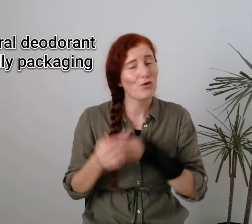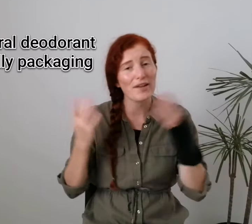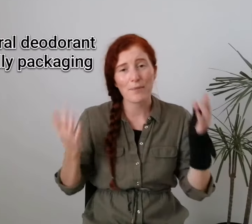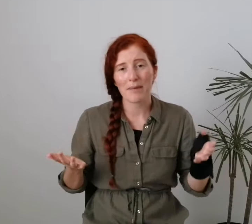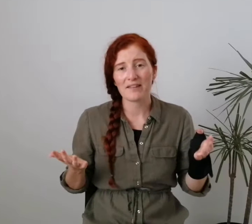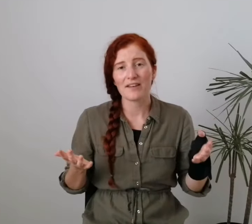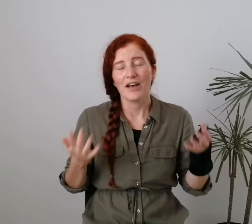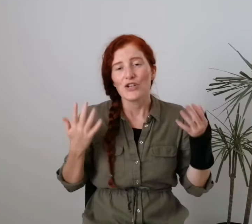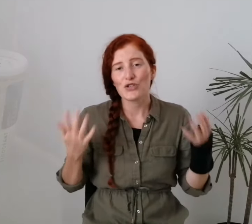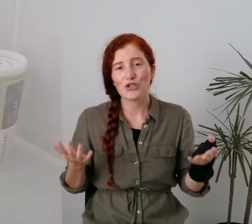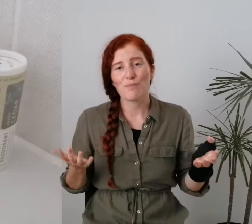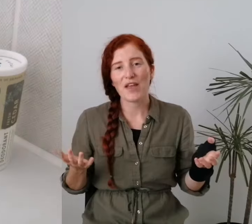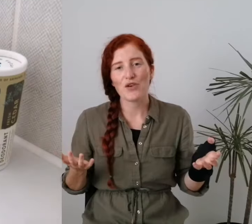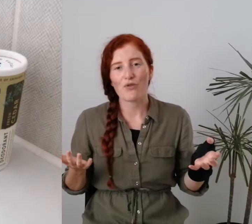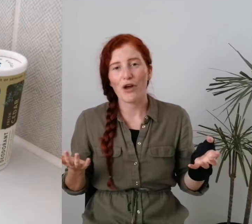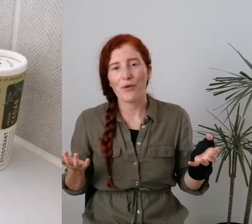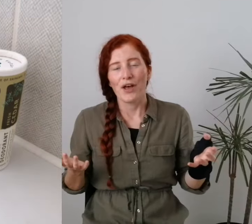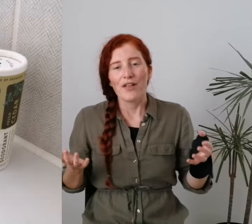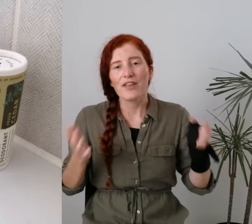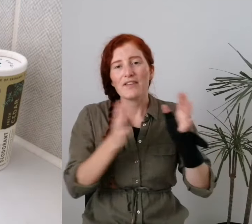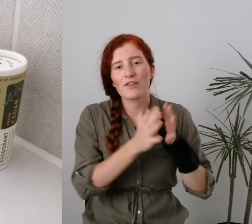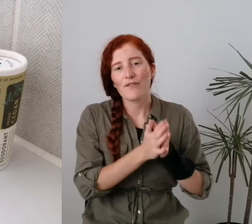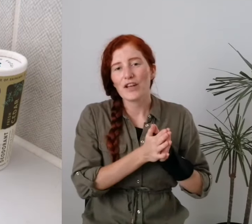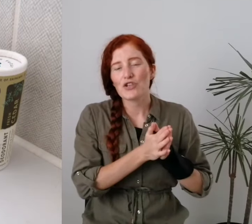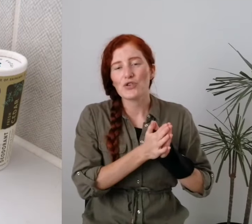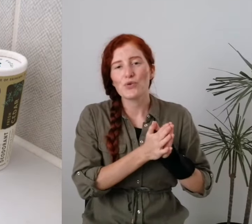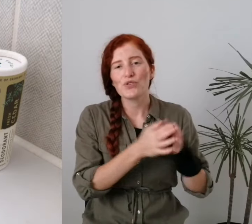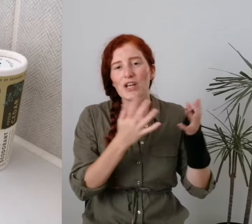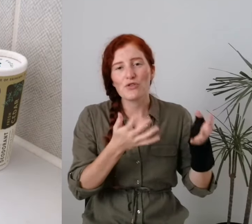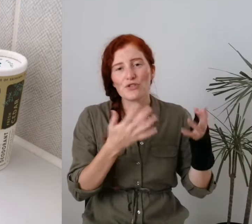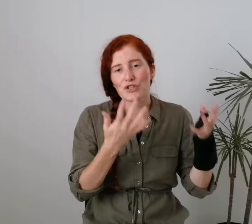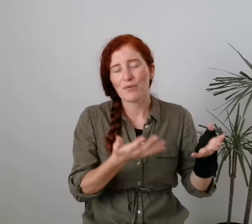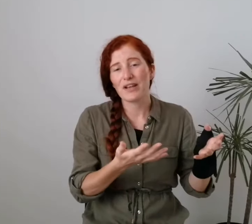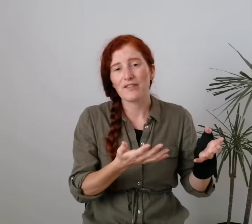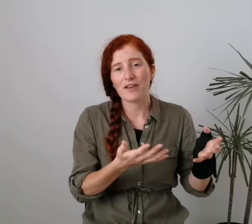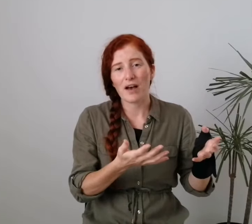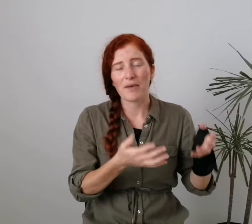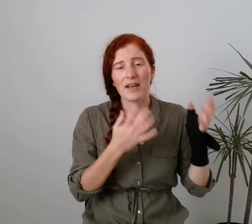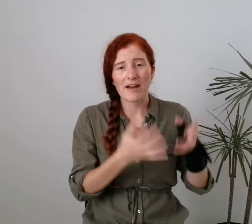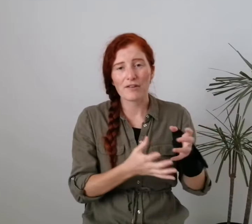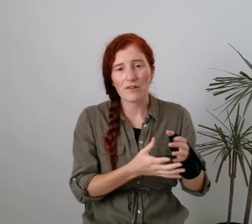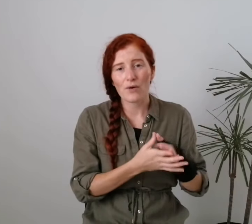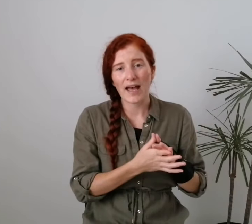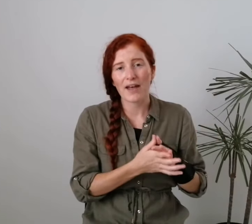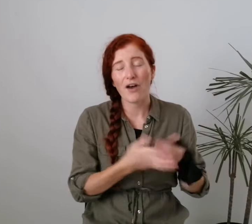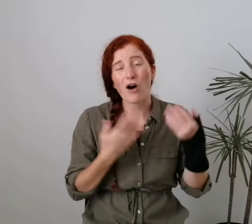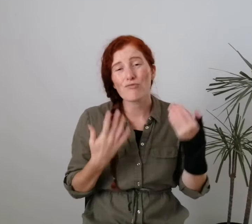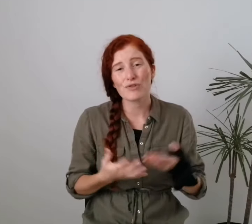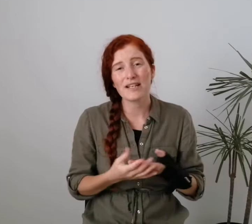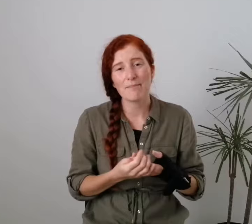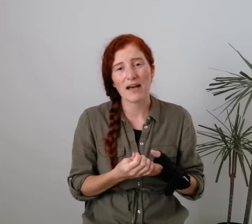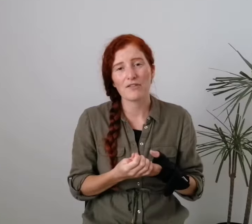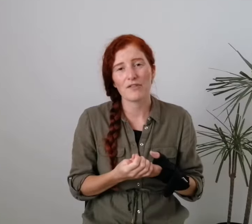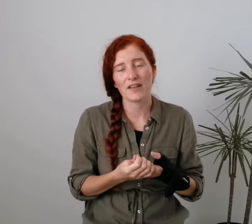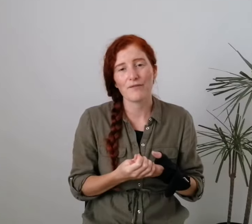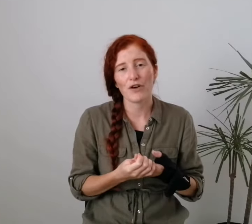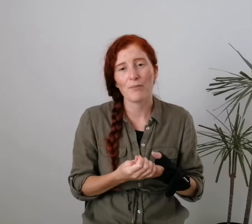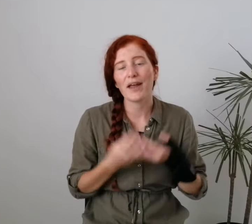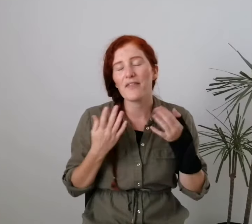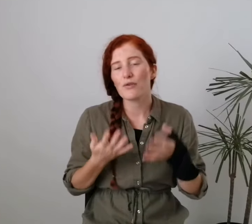or even better, to just make your own. The conventional deodorant sprays that come in an aerosol can are really bad for the environment and